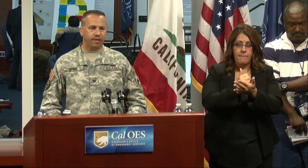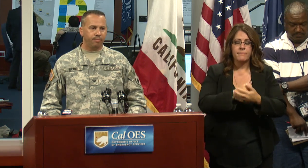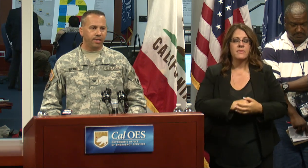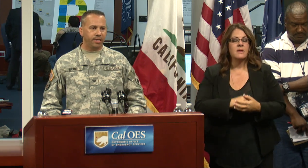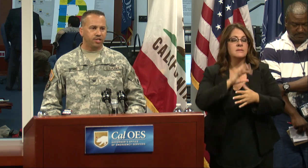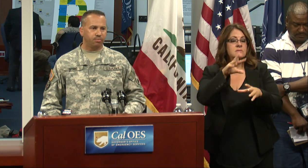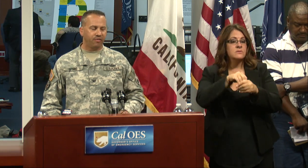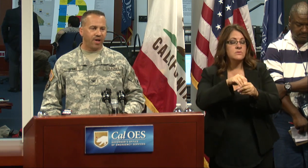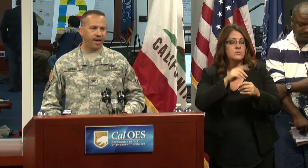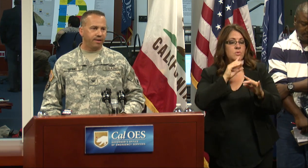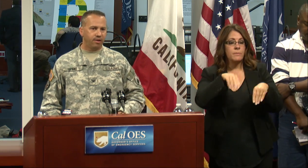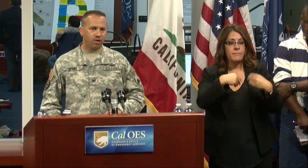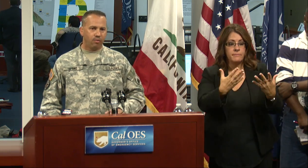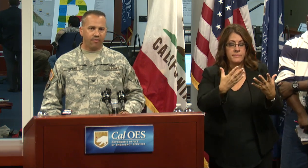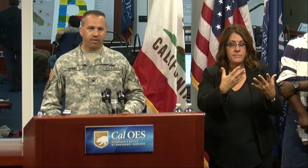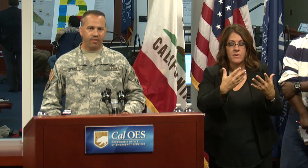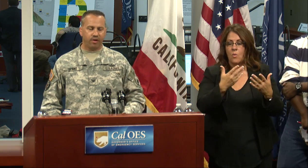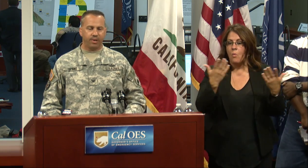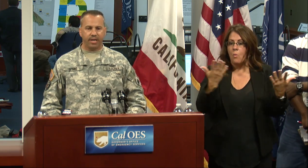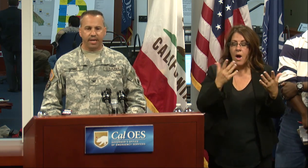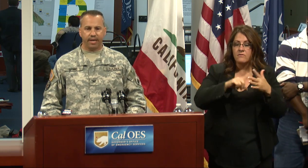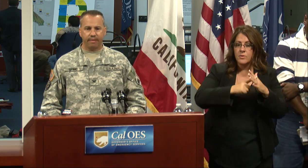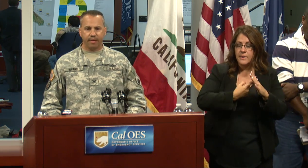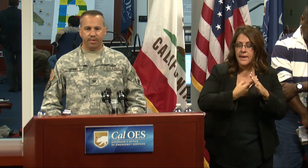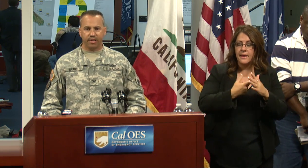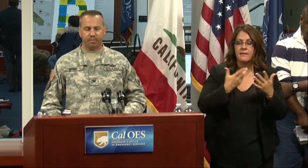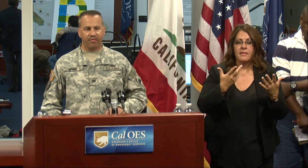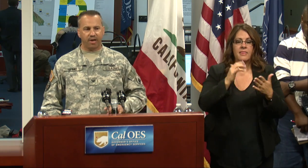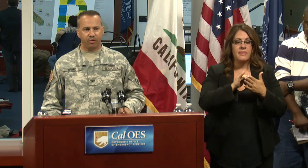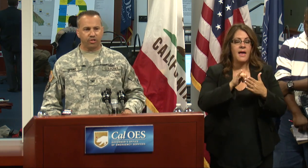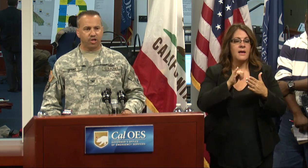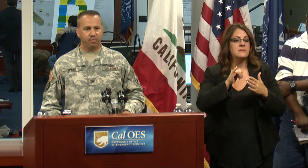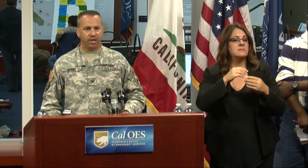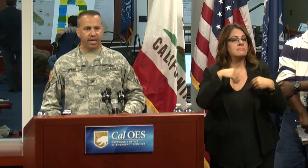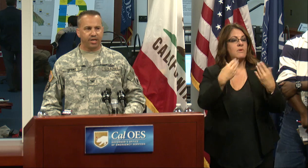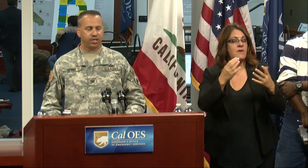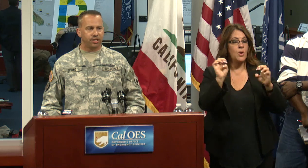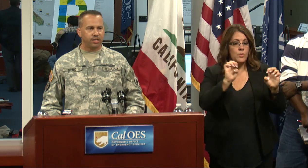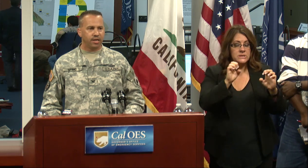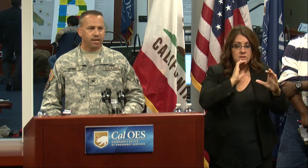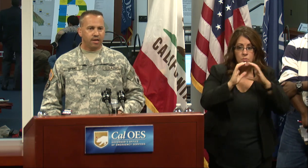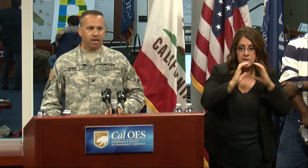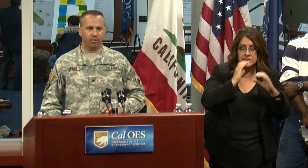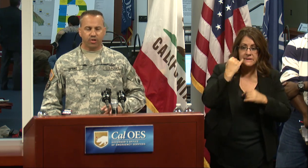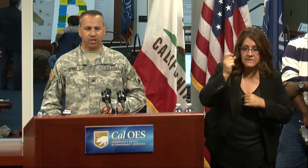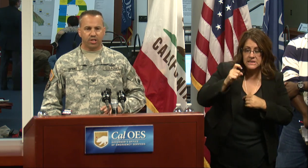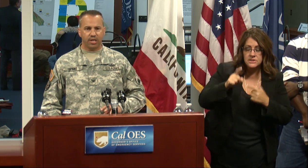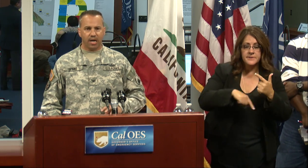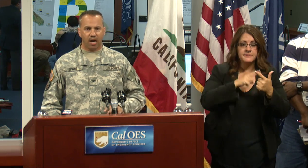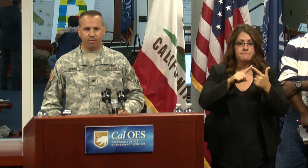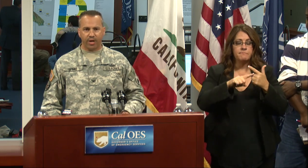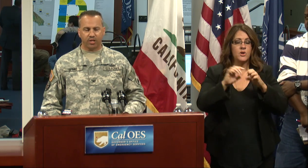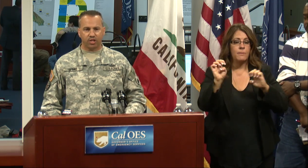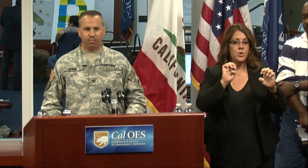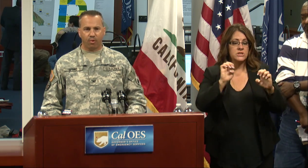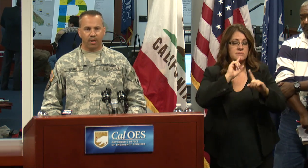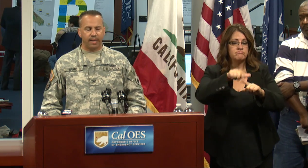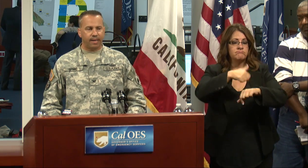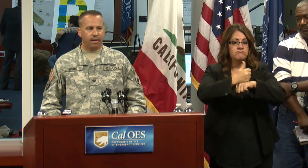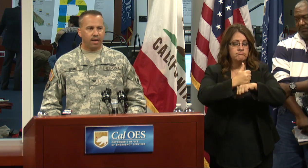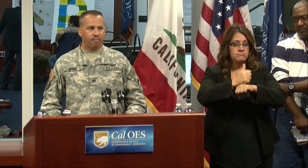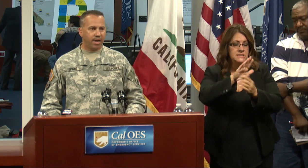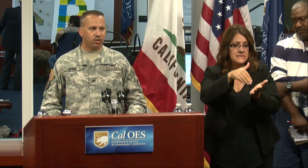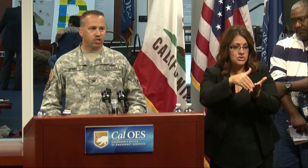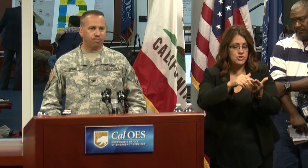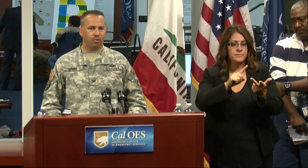included the ability to provide, right from the very beginning, the ability to provide emergency communications, emergency operation support,